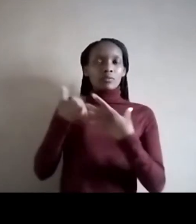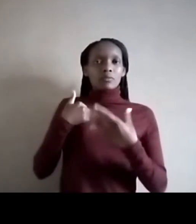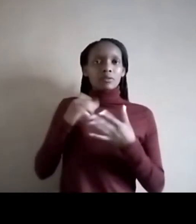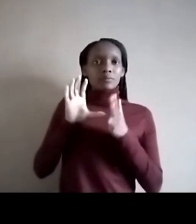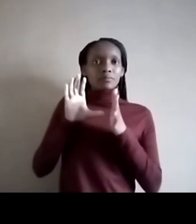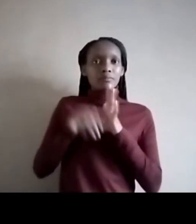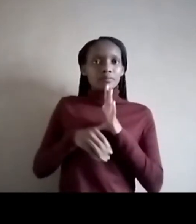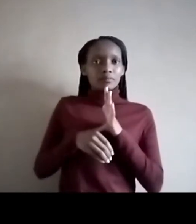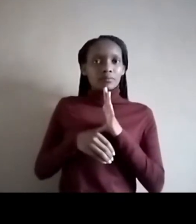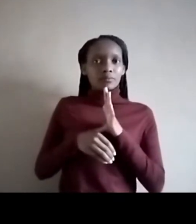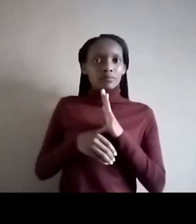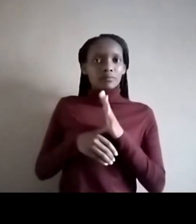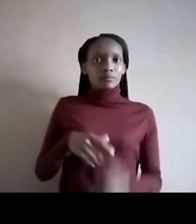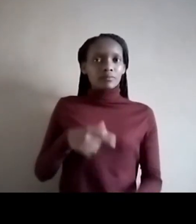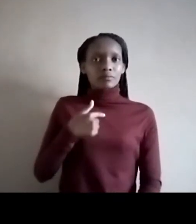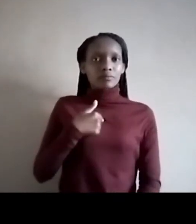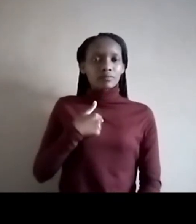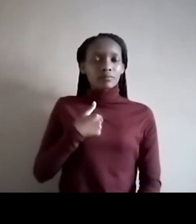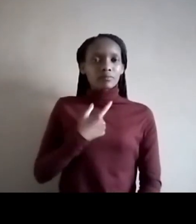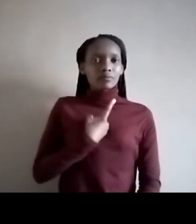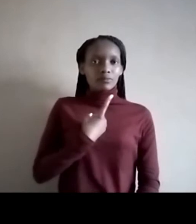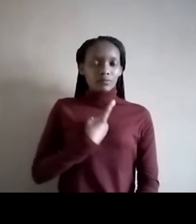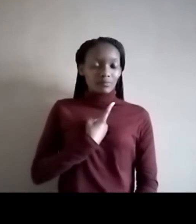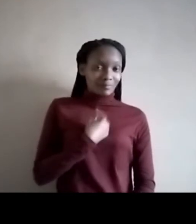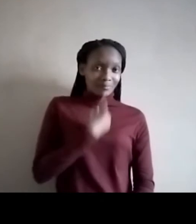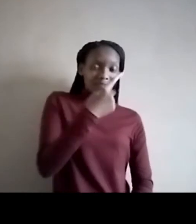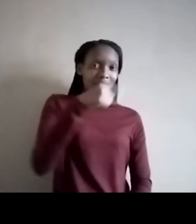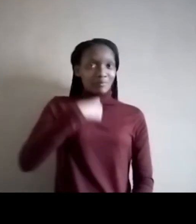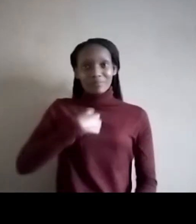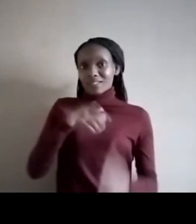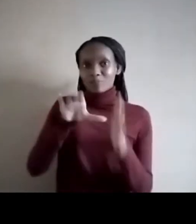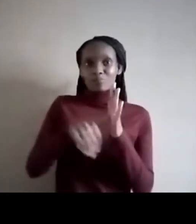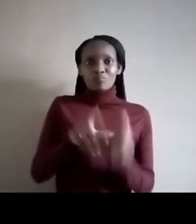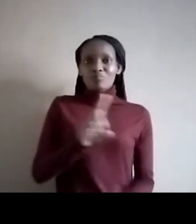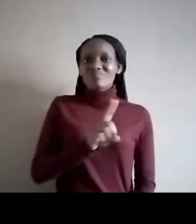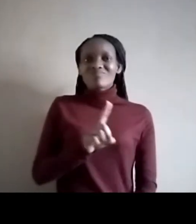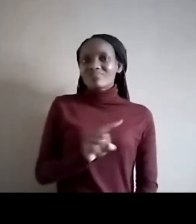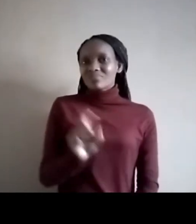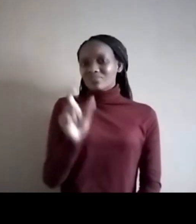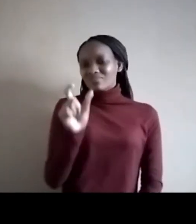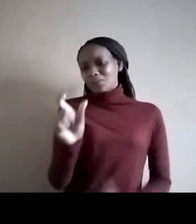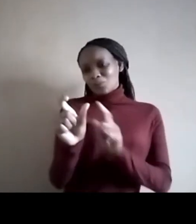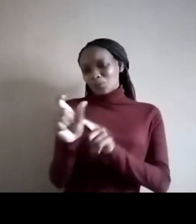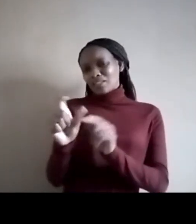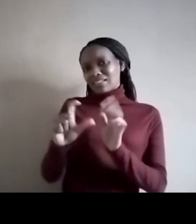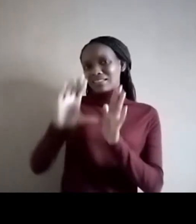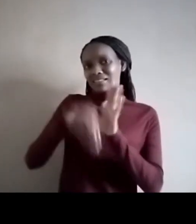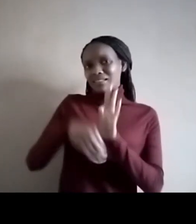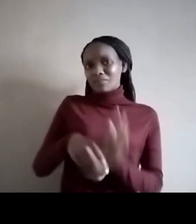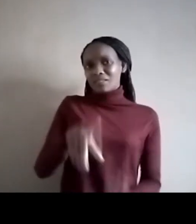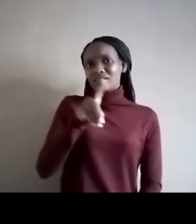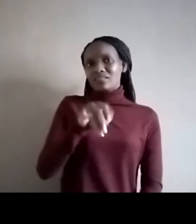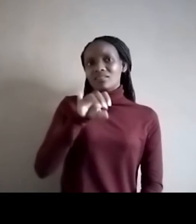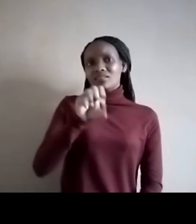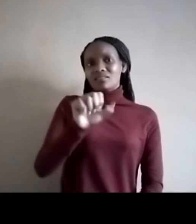ever refer to myself as a person with a disability. In fact, the word disability is not one of those words that are part of